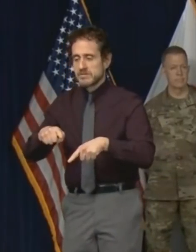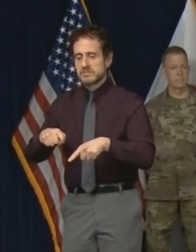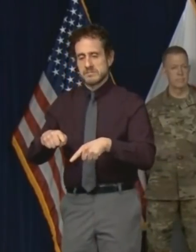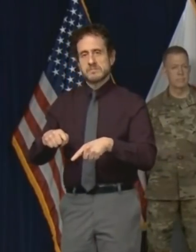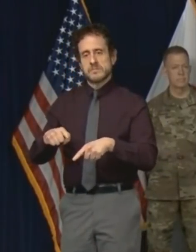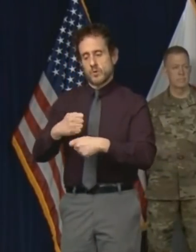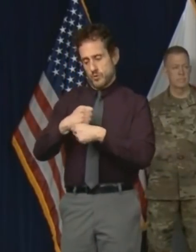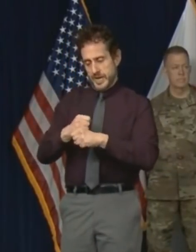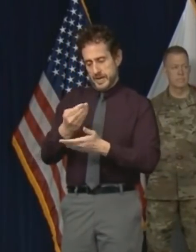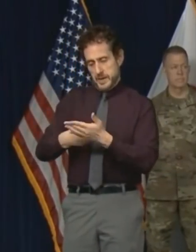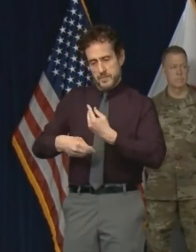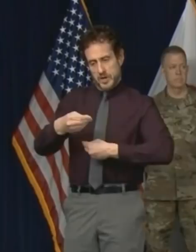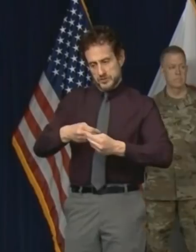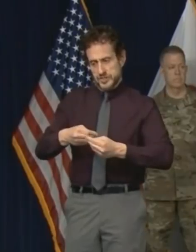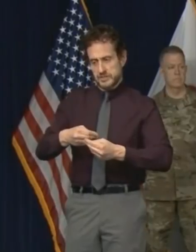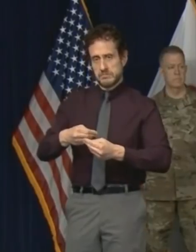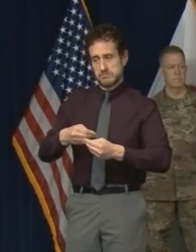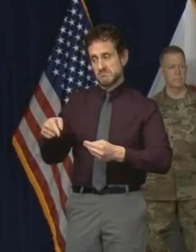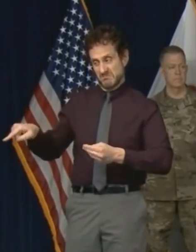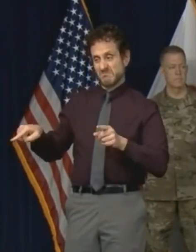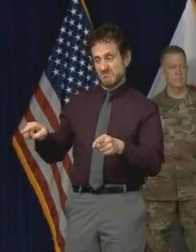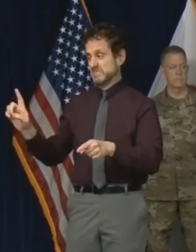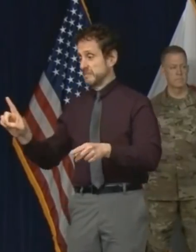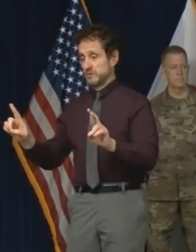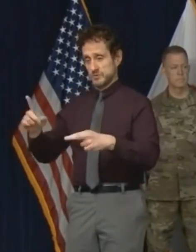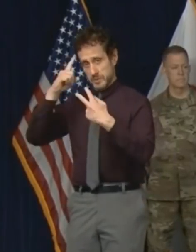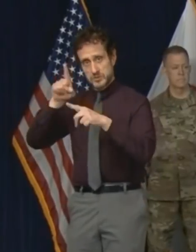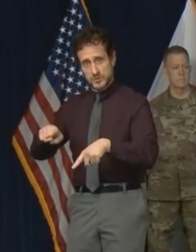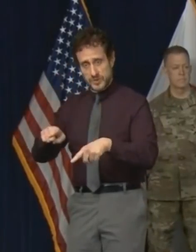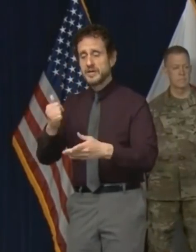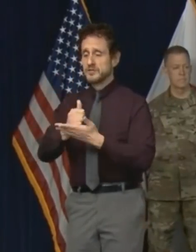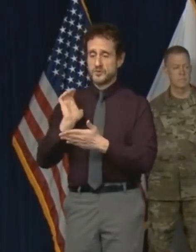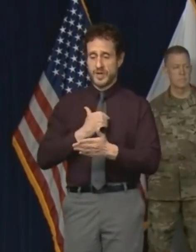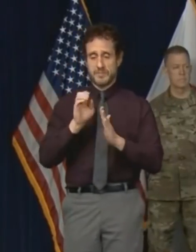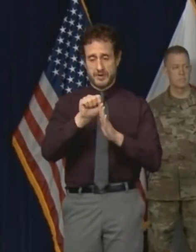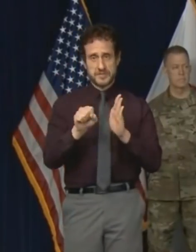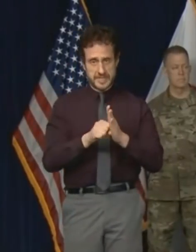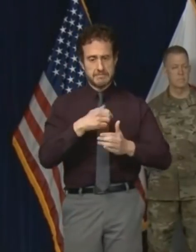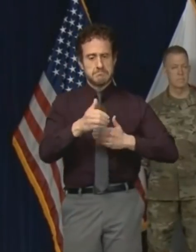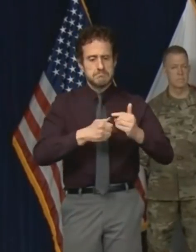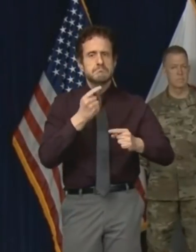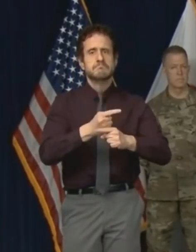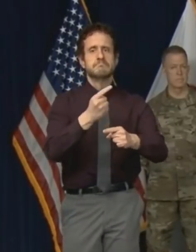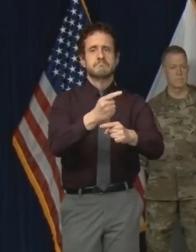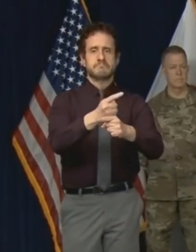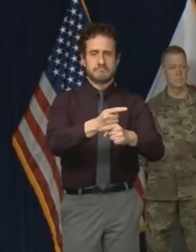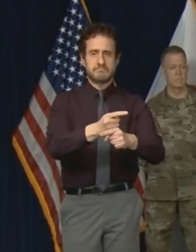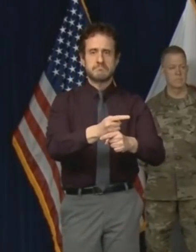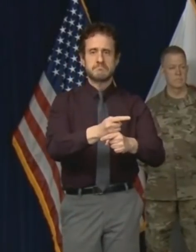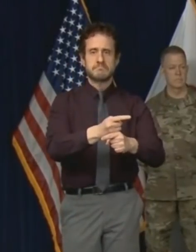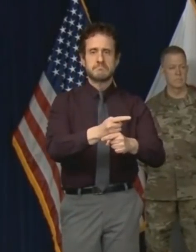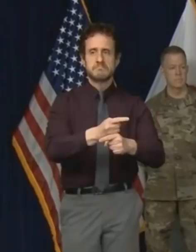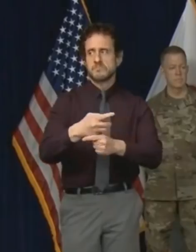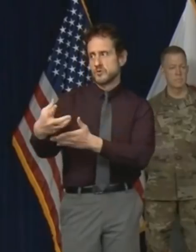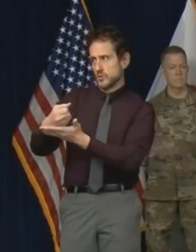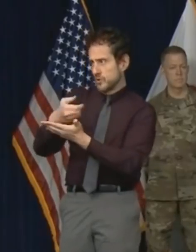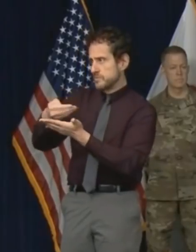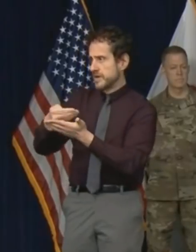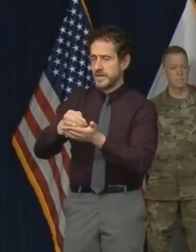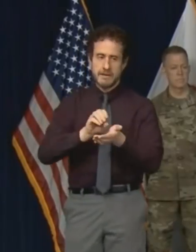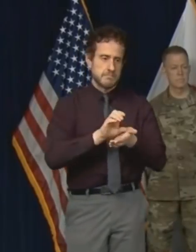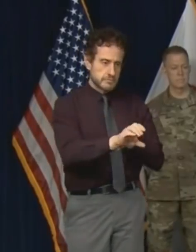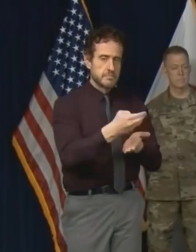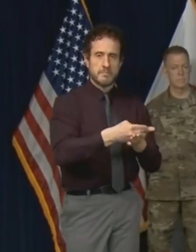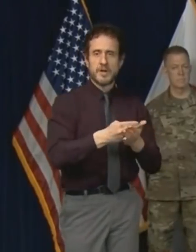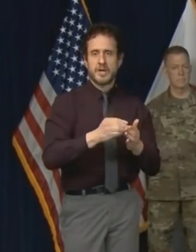begun to put our state back on a sound fiscal path. It's the most fundamental task of state government and even under these